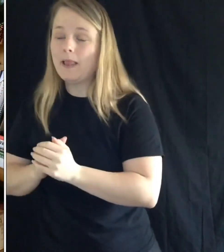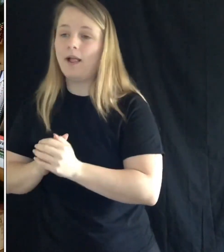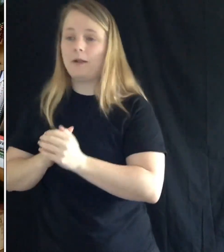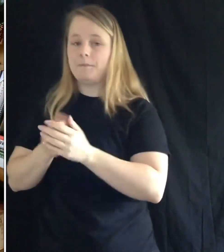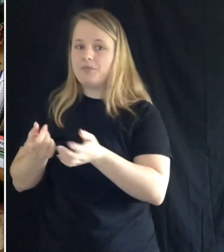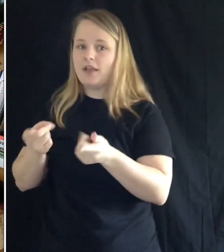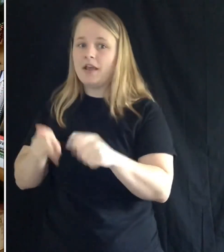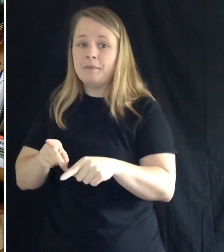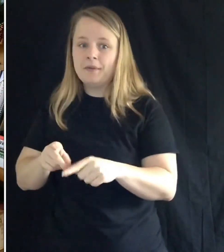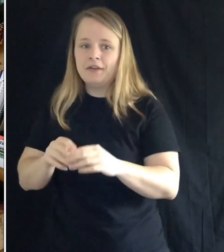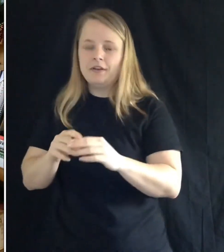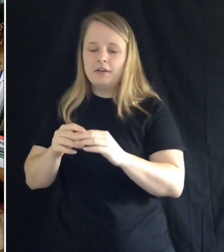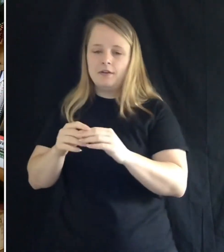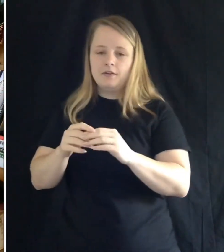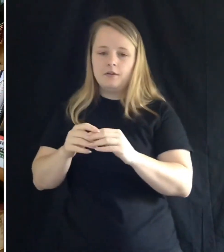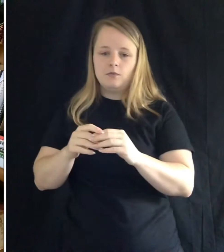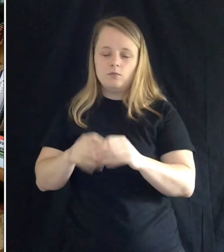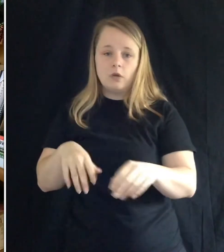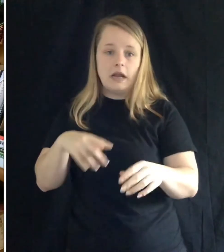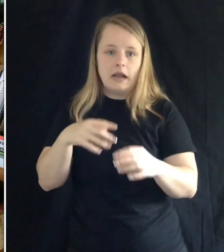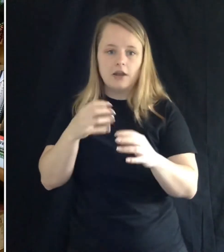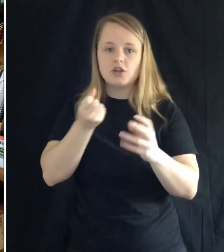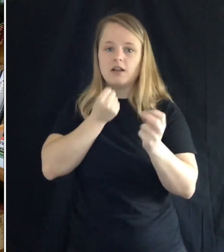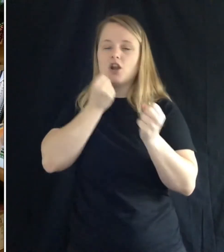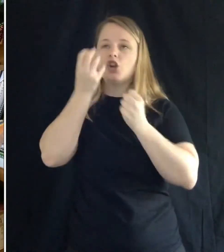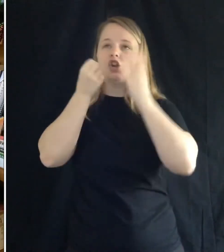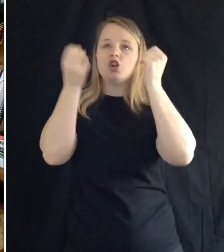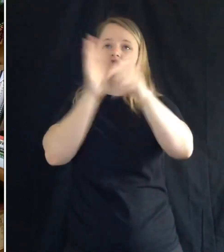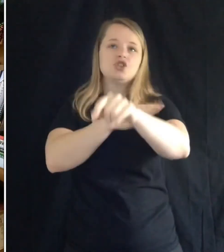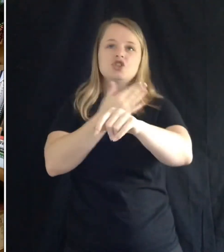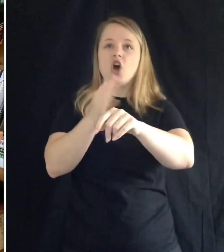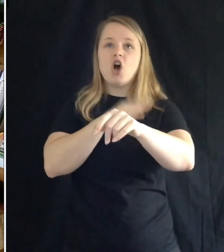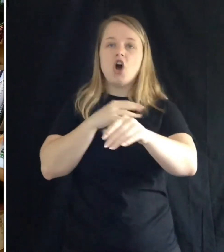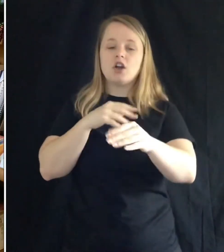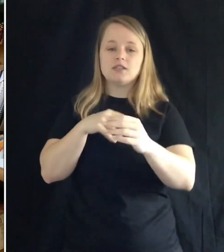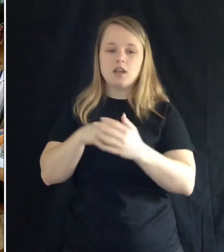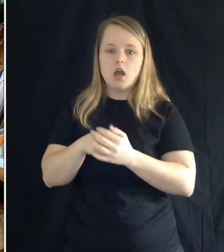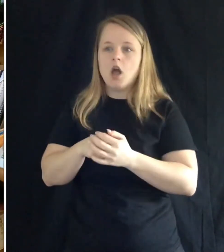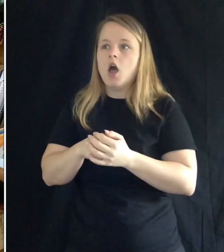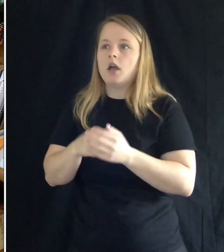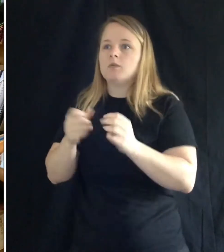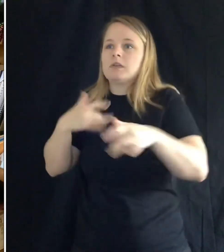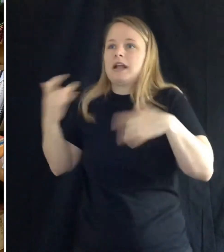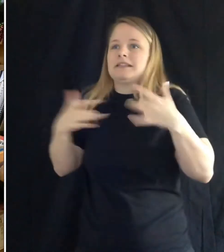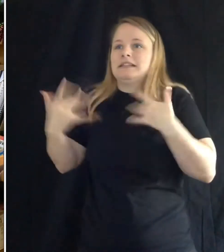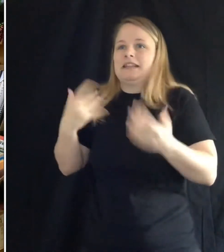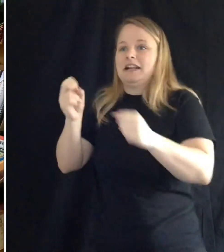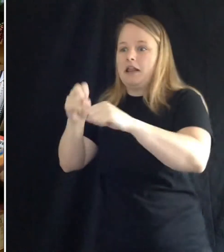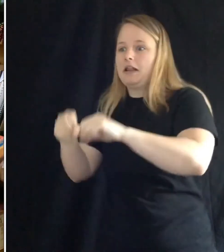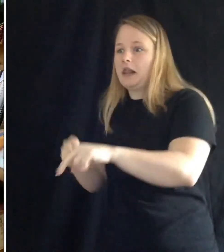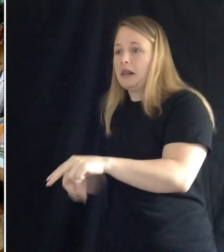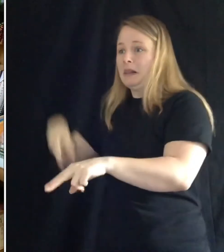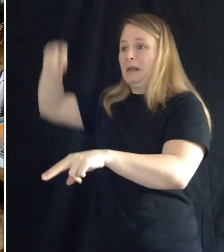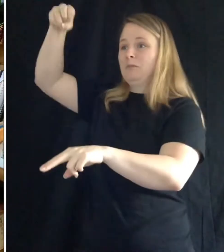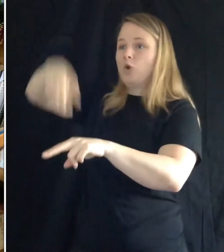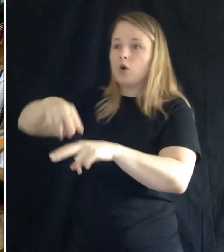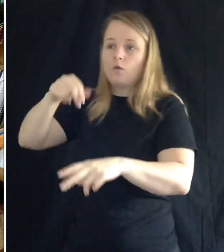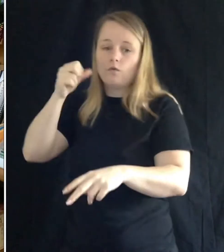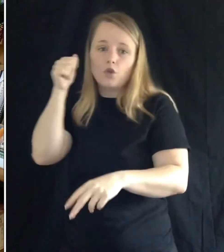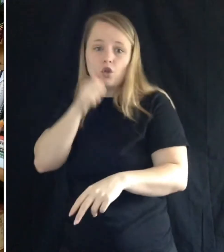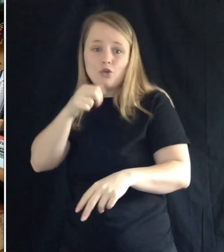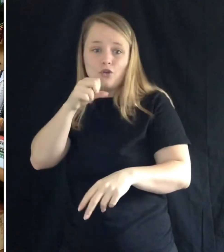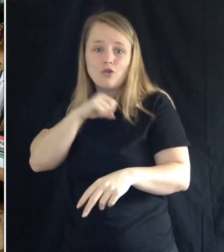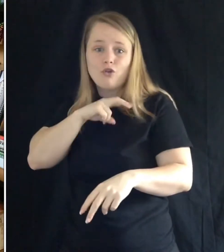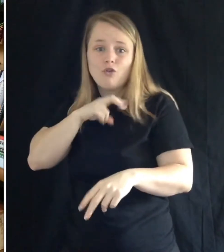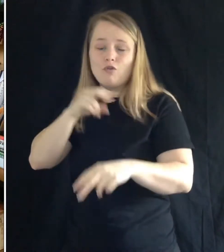And when she started doing rhymes and songs, he got so excited that he leapfrogged over Frogalina. He leapfrogged over